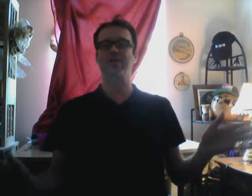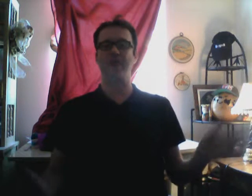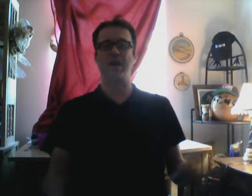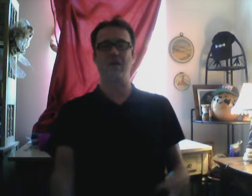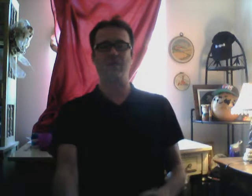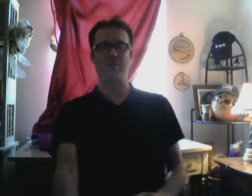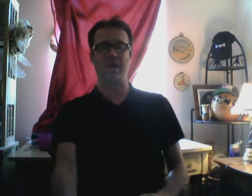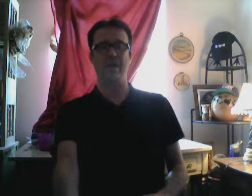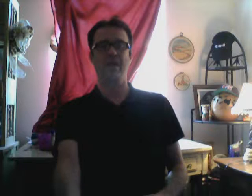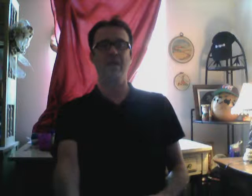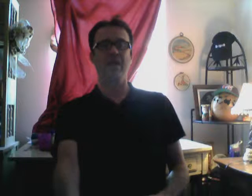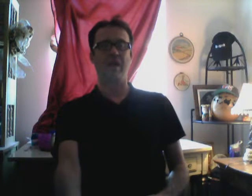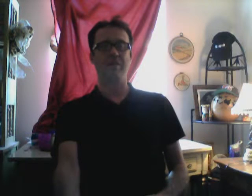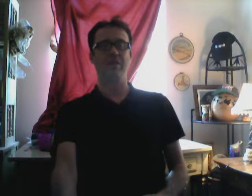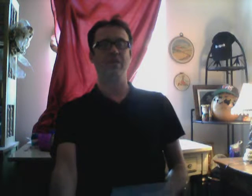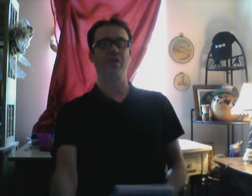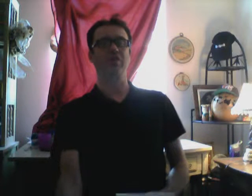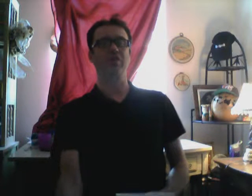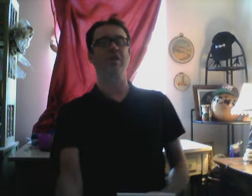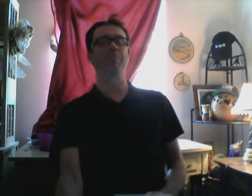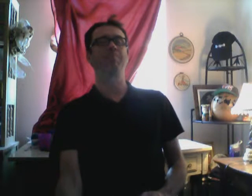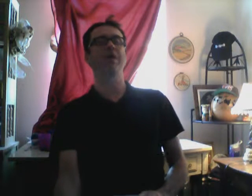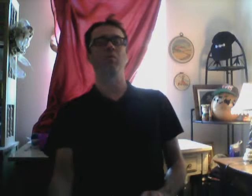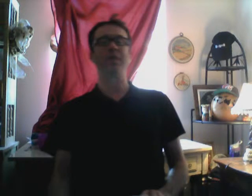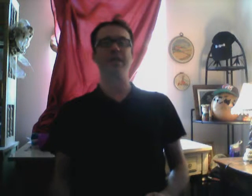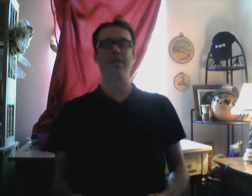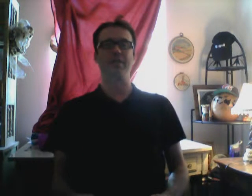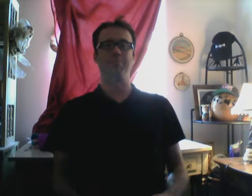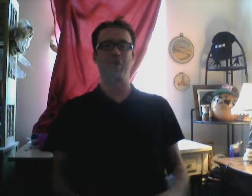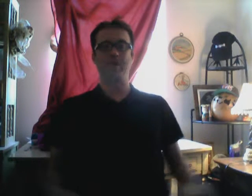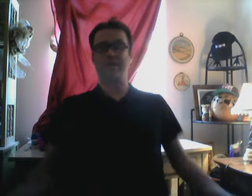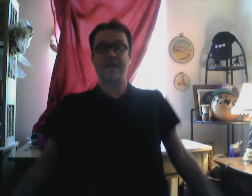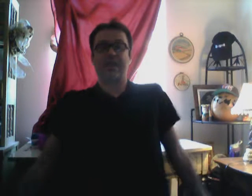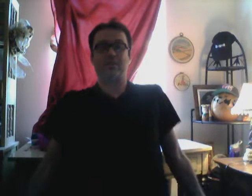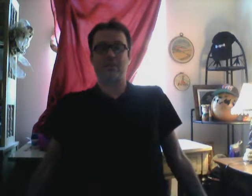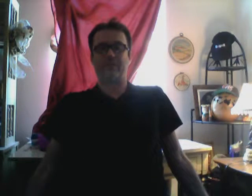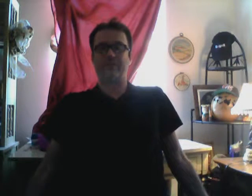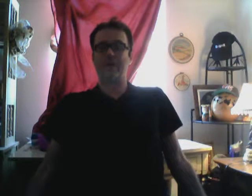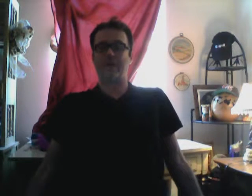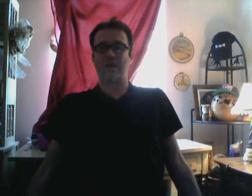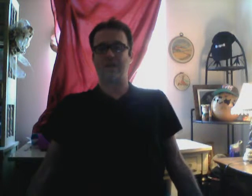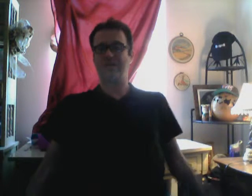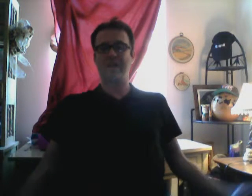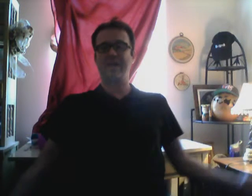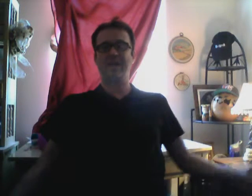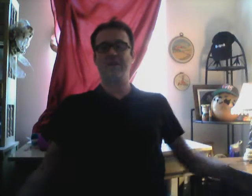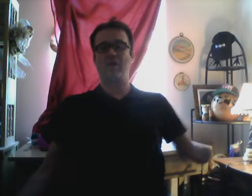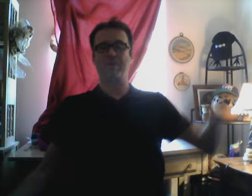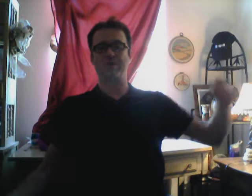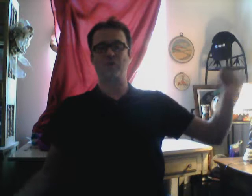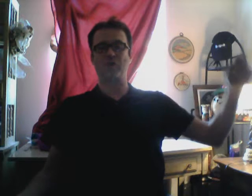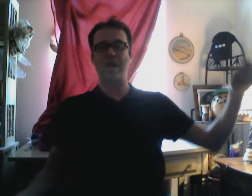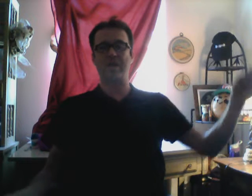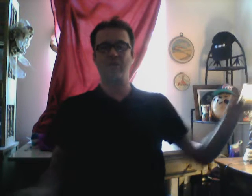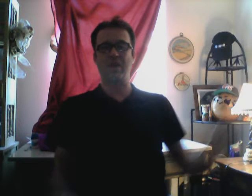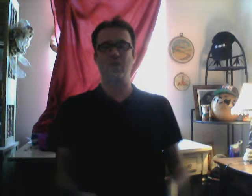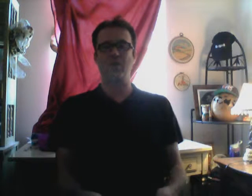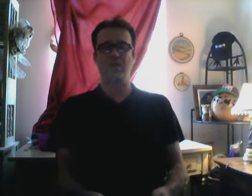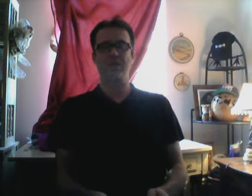around. I'm a. You know. pair. Weekend. I can't move. Paralyzed. I can't. You know. I'm just dragged around. a leash.